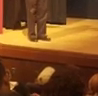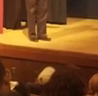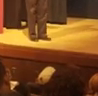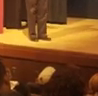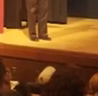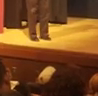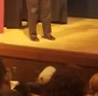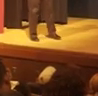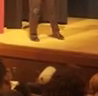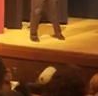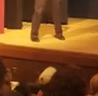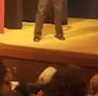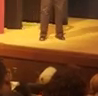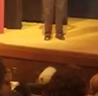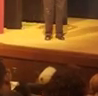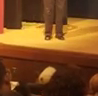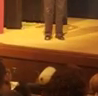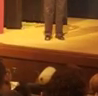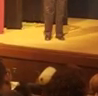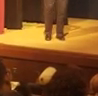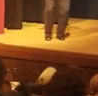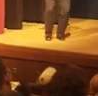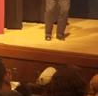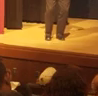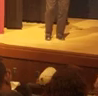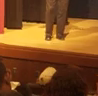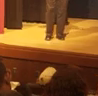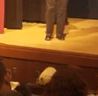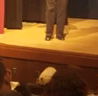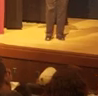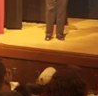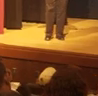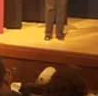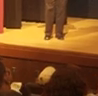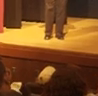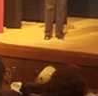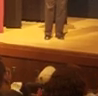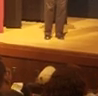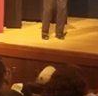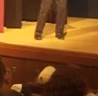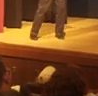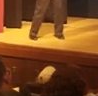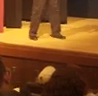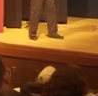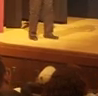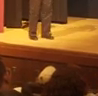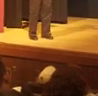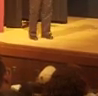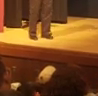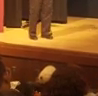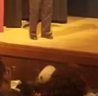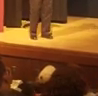So this quote right here in summary says, I know that signing is beautiful